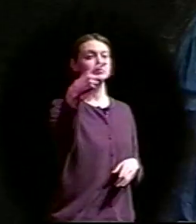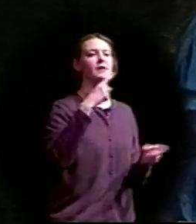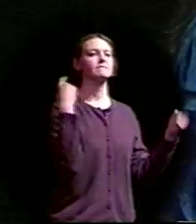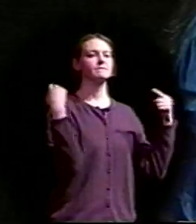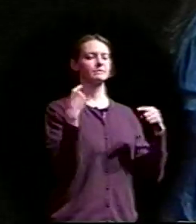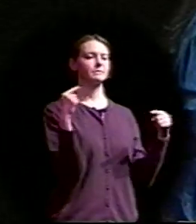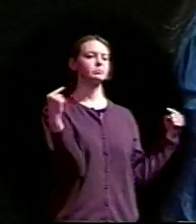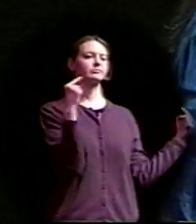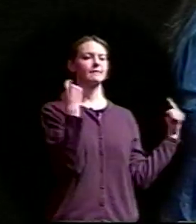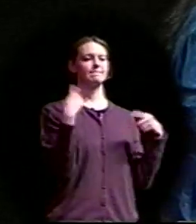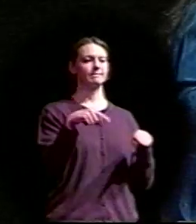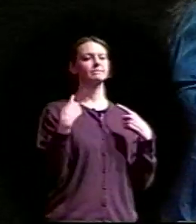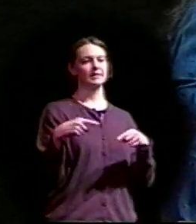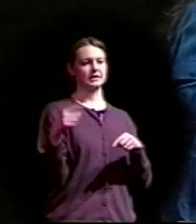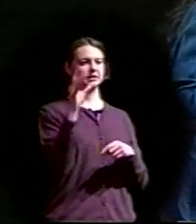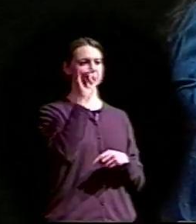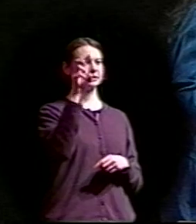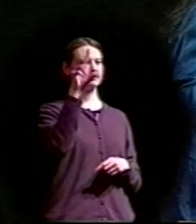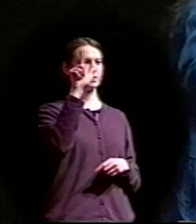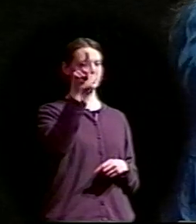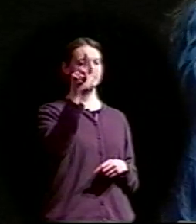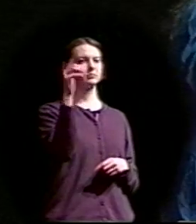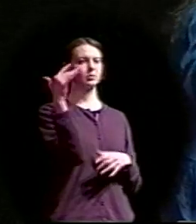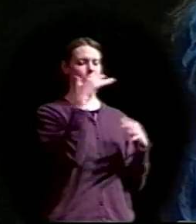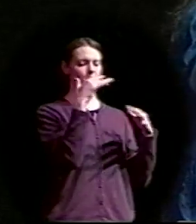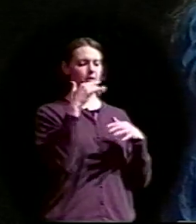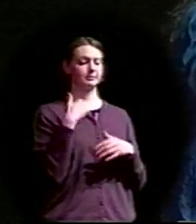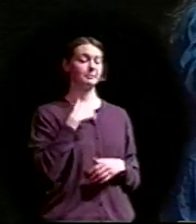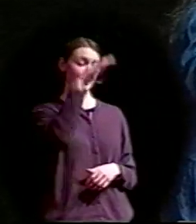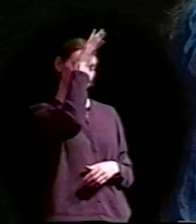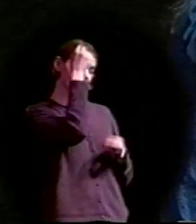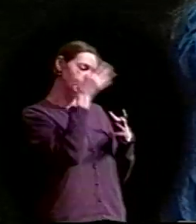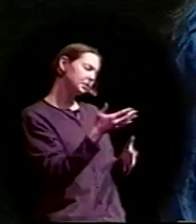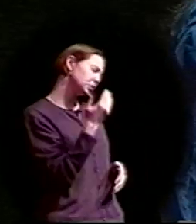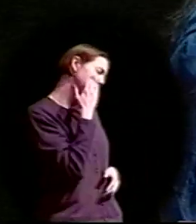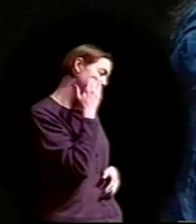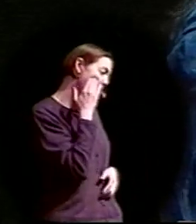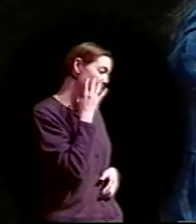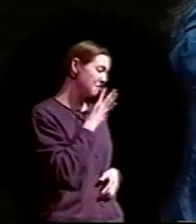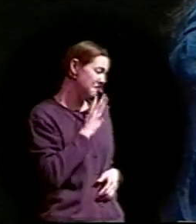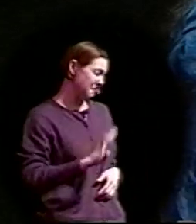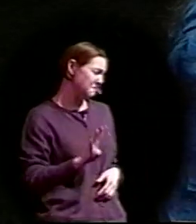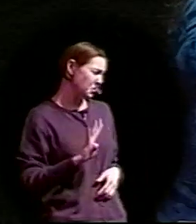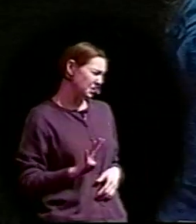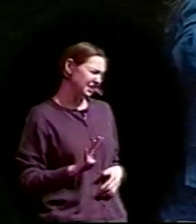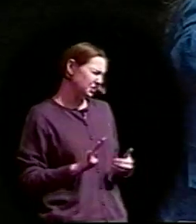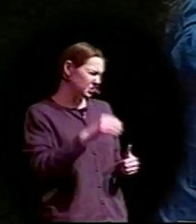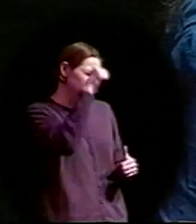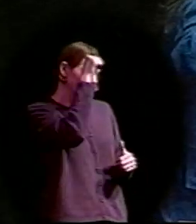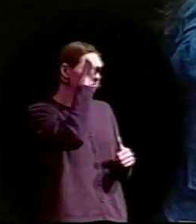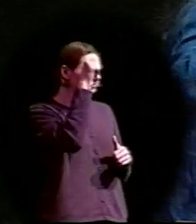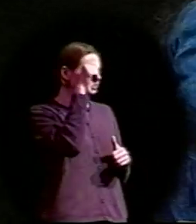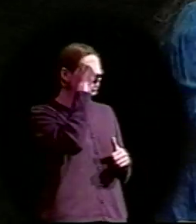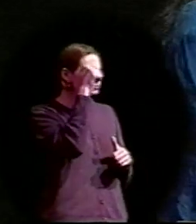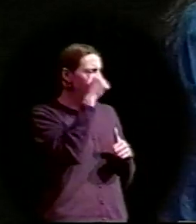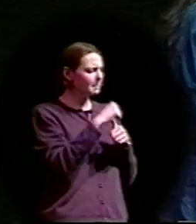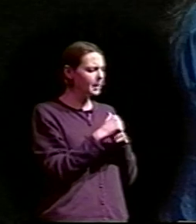when he told me the story, you know, Bethy, Beth, when you're only four years old, what you remember is kind of close to the ground. And what little Minnie